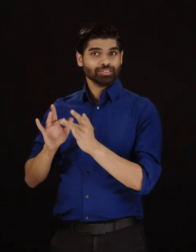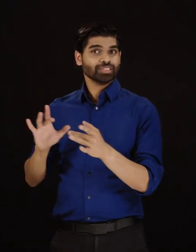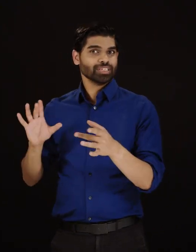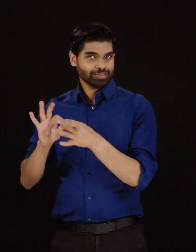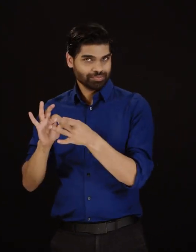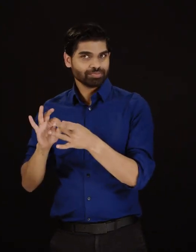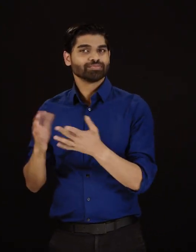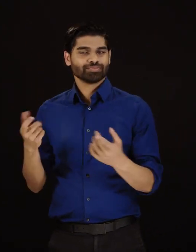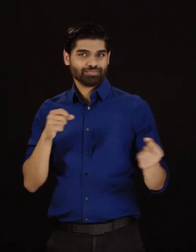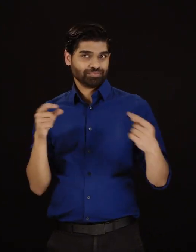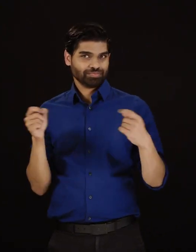it isai!